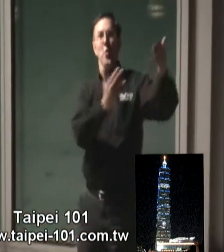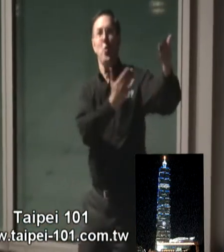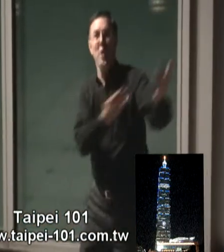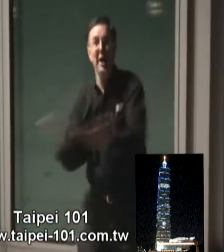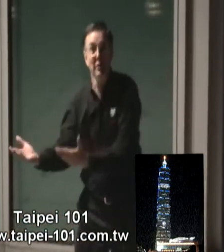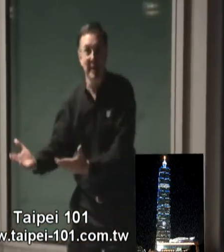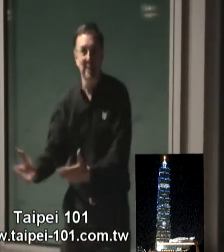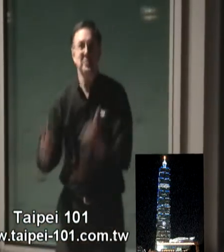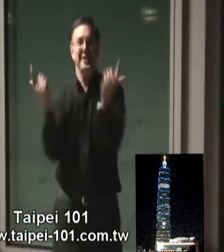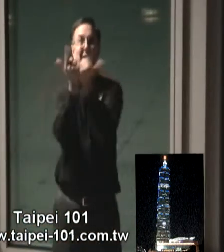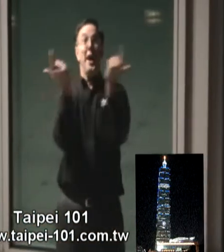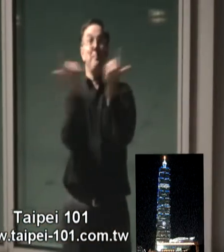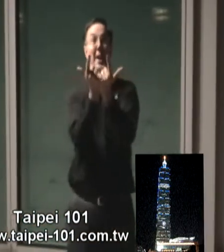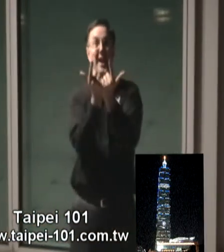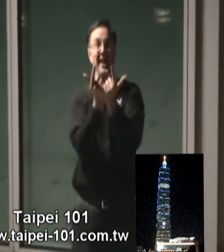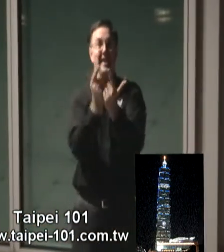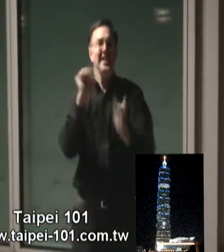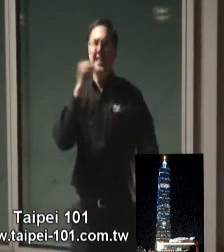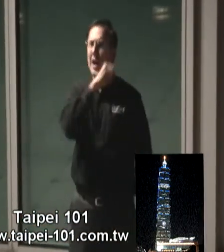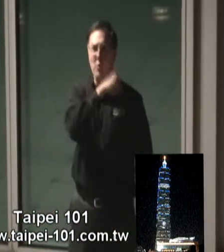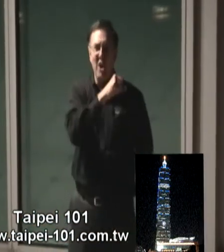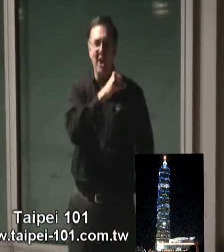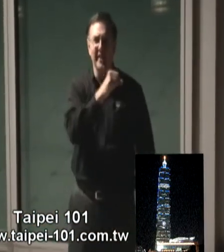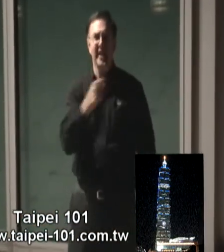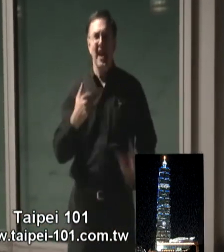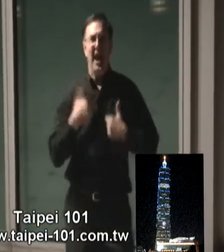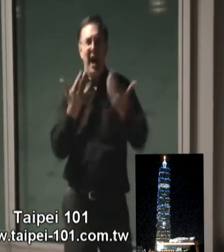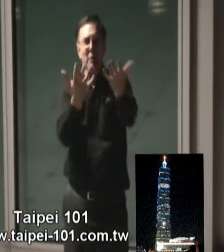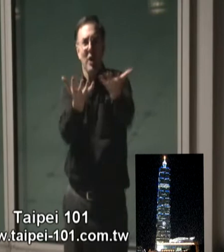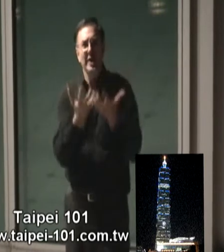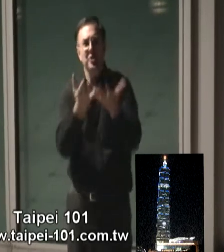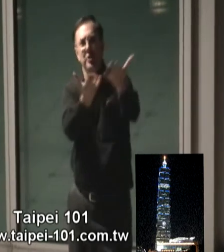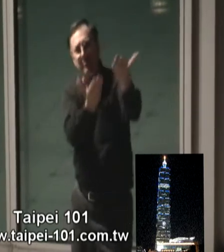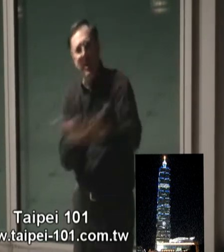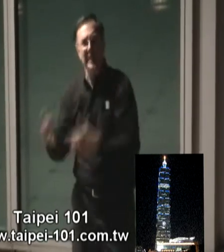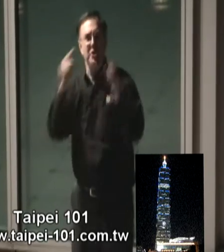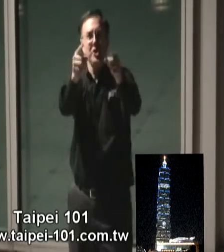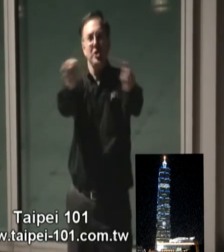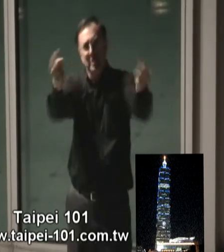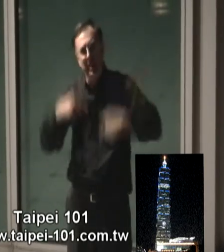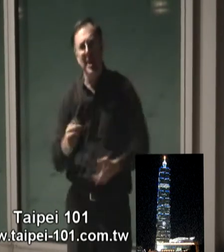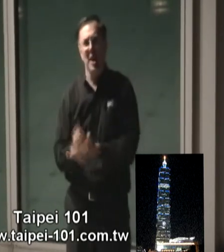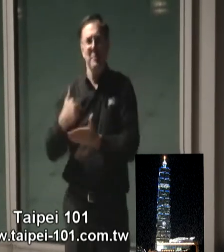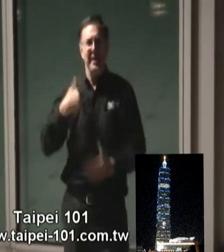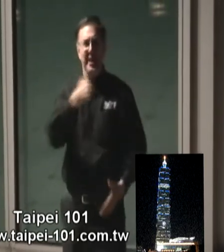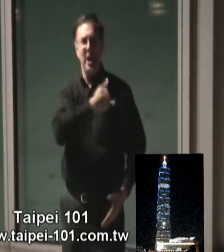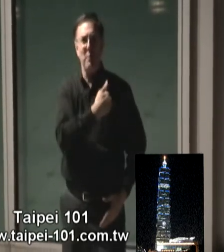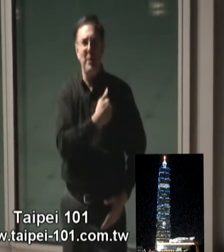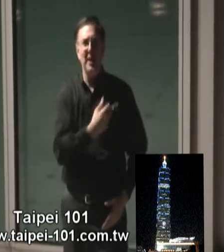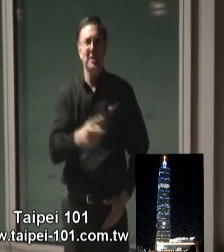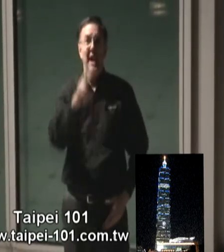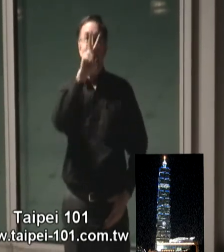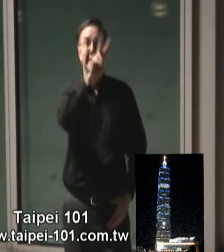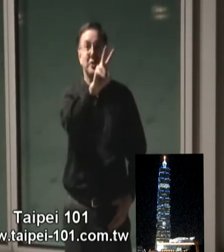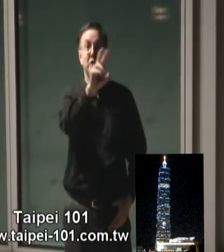Welcome to Taipei, Taiwan. I want to invite you to come and to help us at the